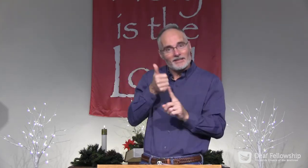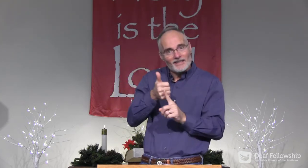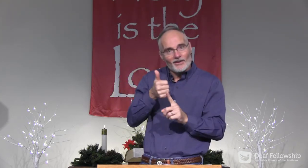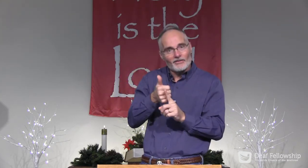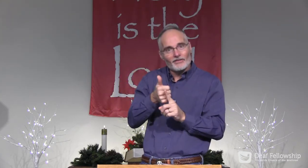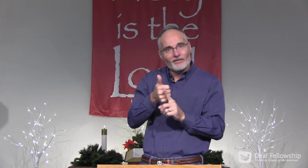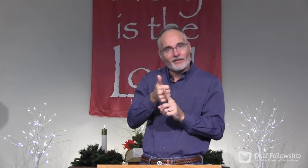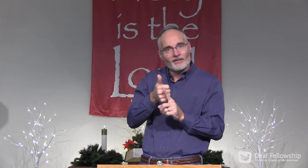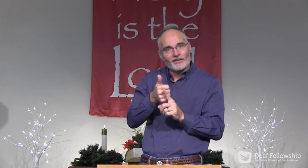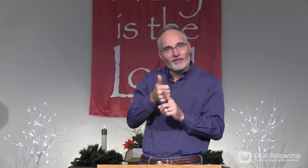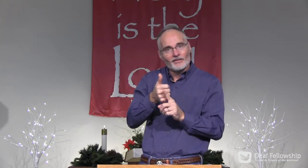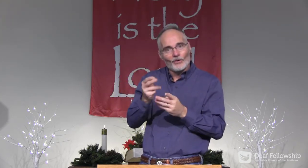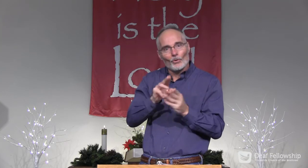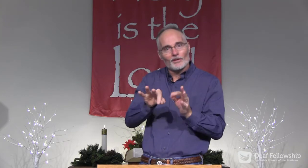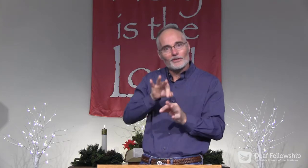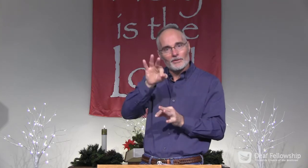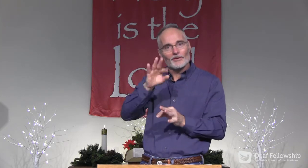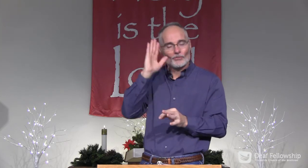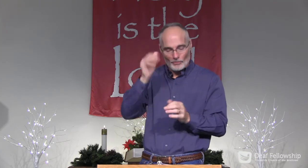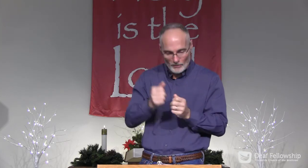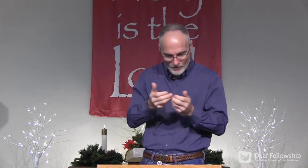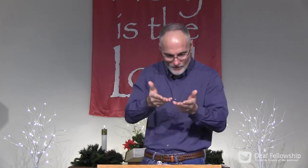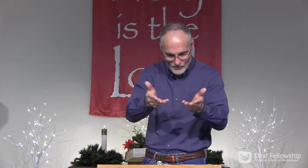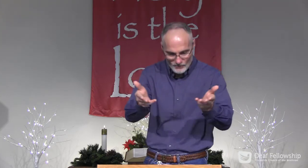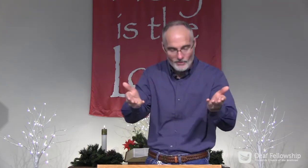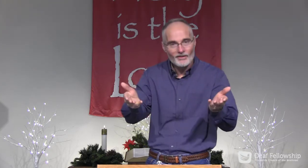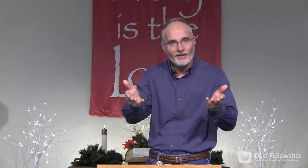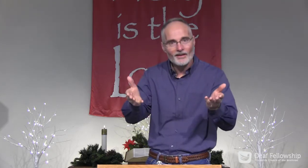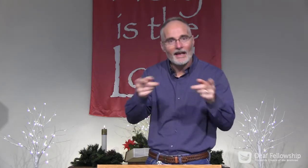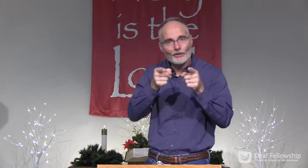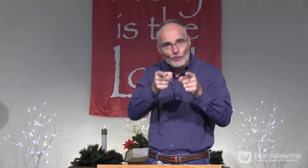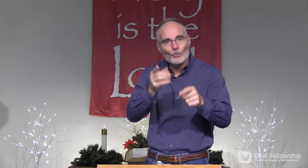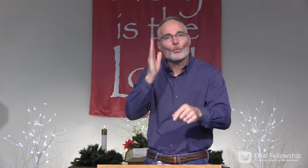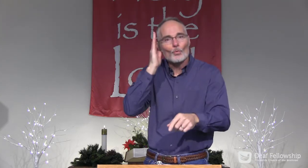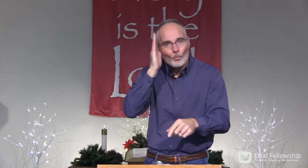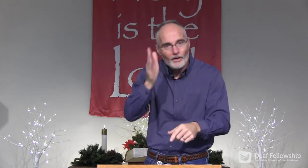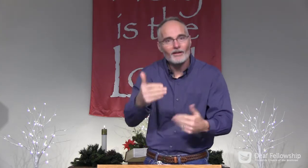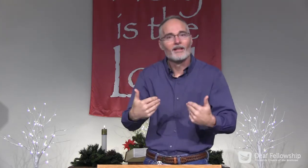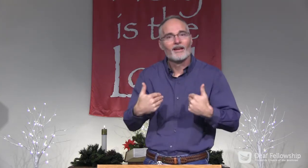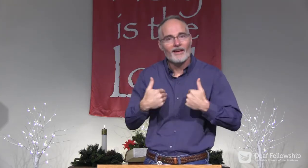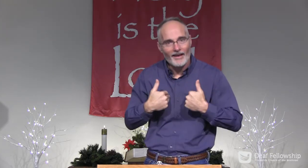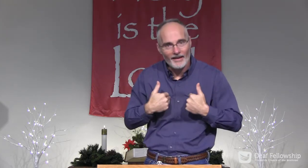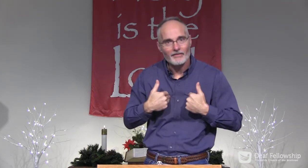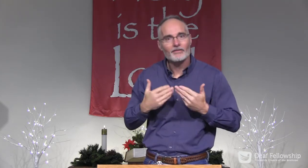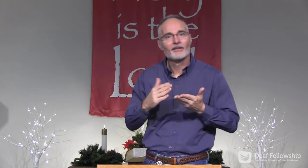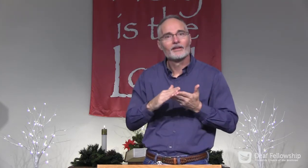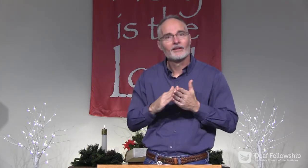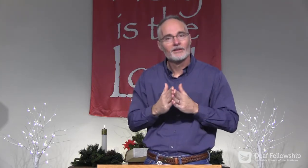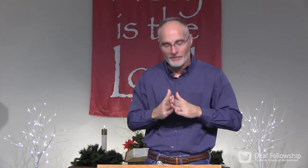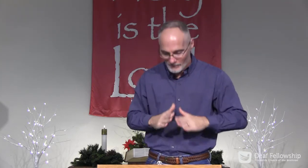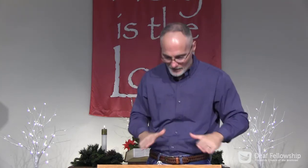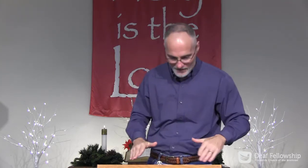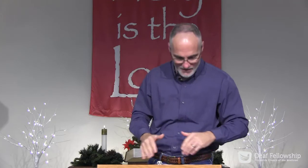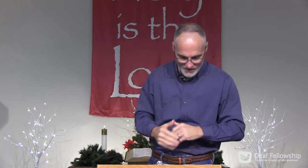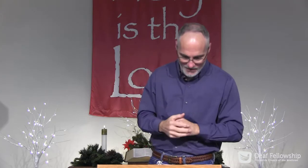God Himself, the Holy Spirit will be with you and you will have